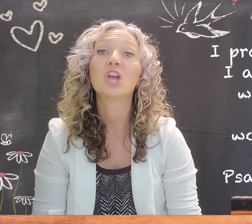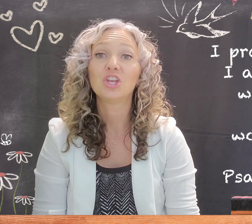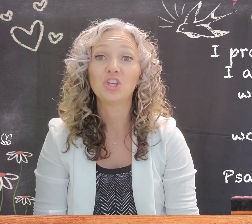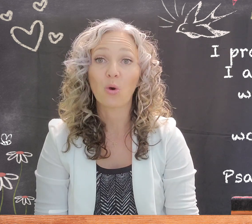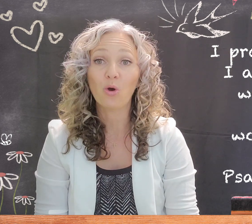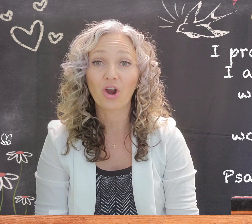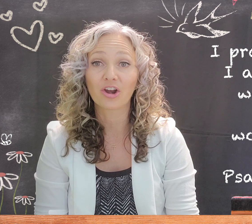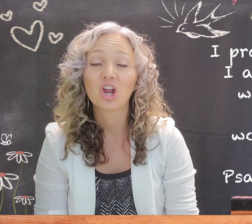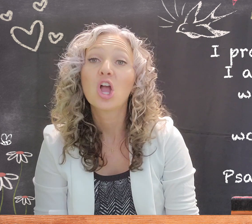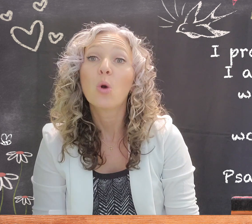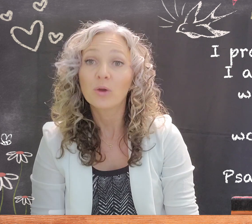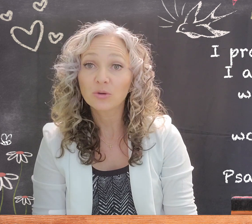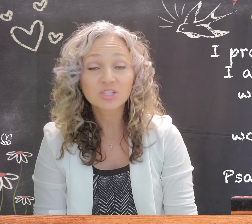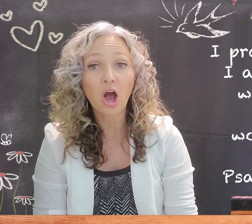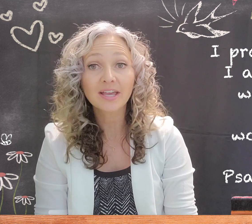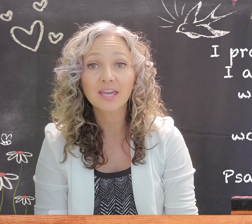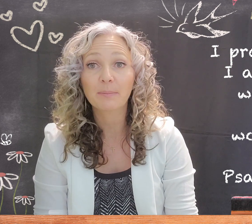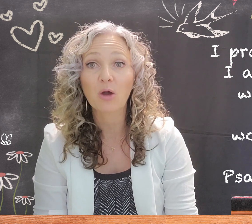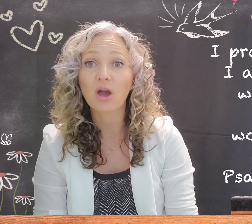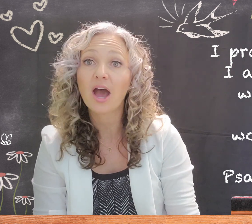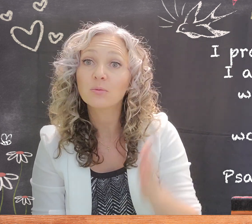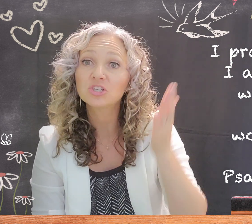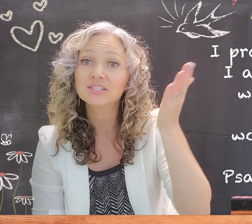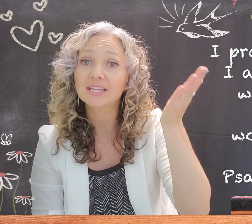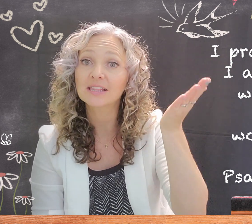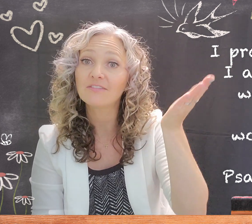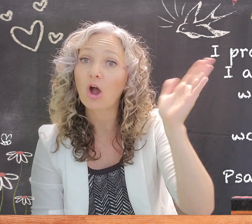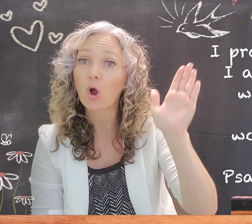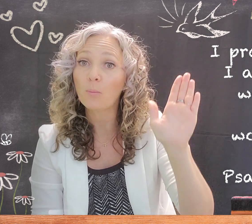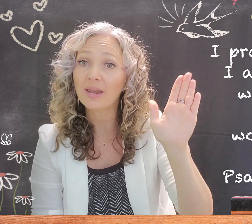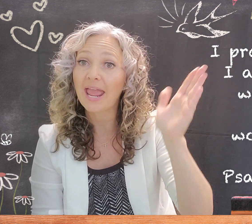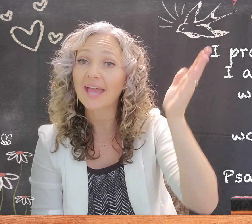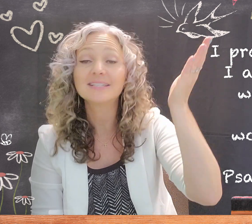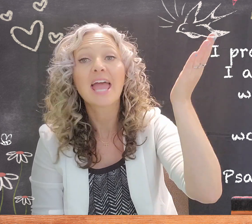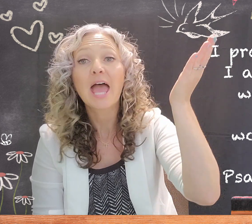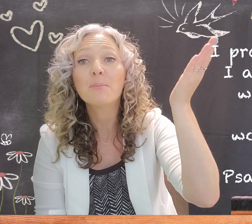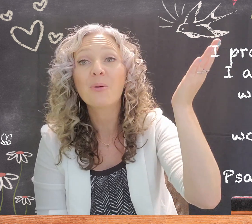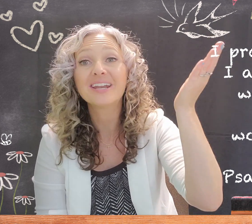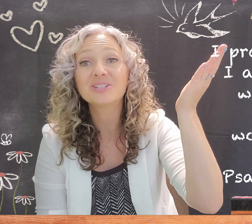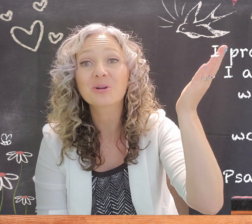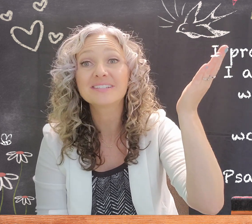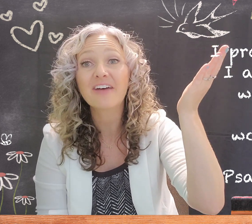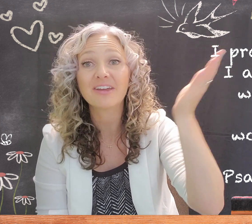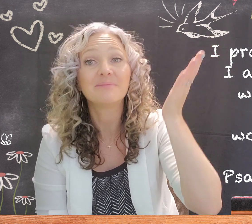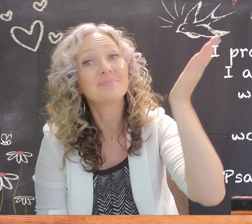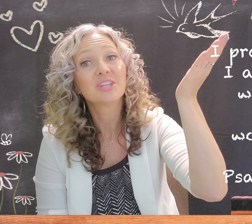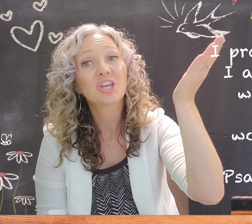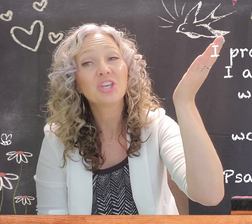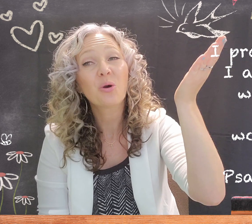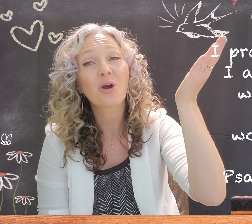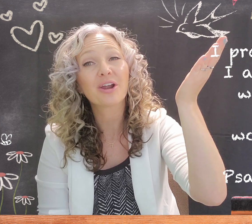Your. When you're talking about God, we're just going to leave our open hand and point it towards heaven. Your.